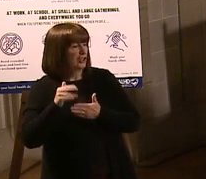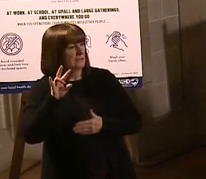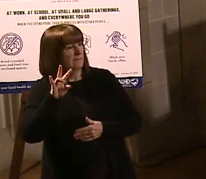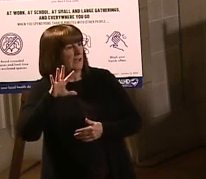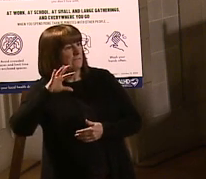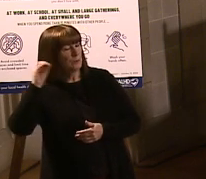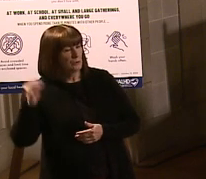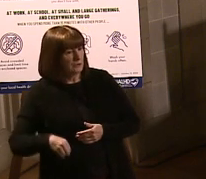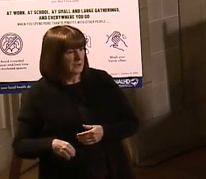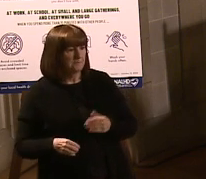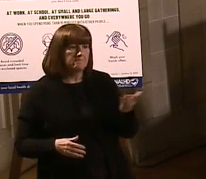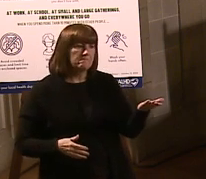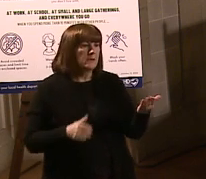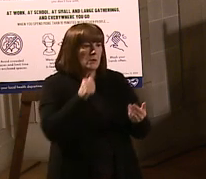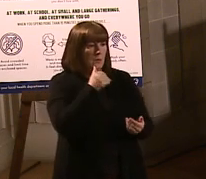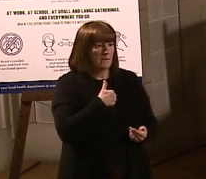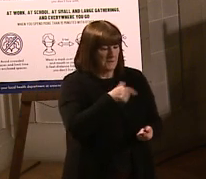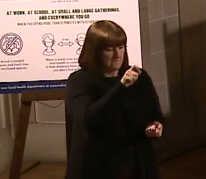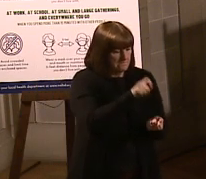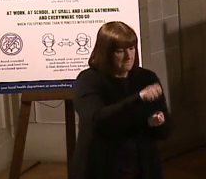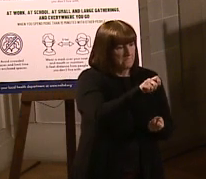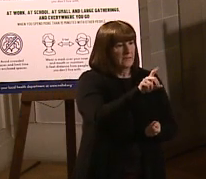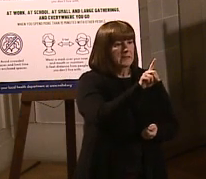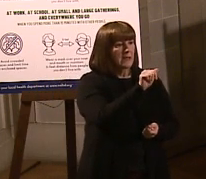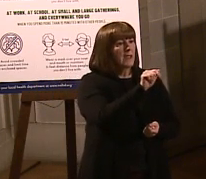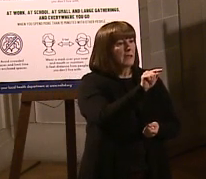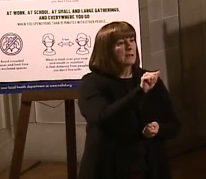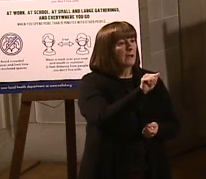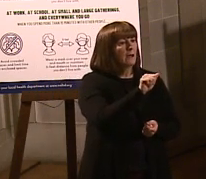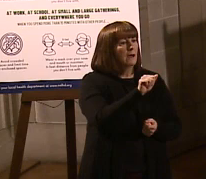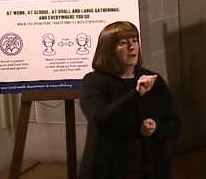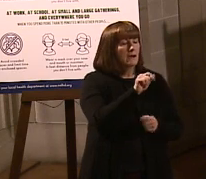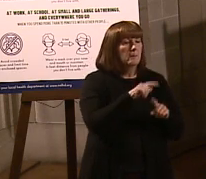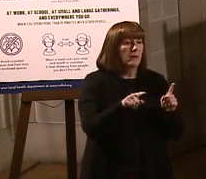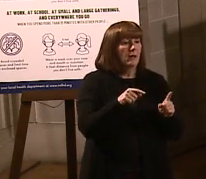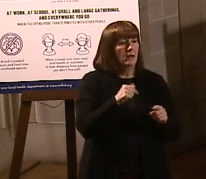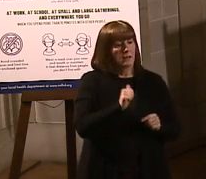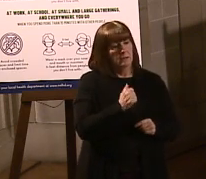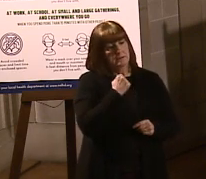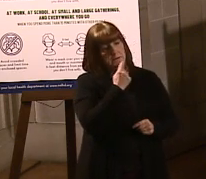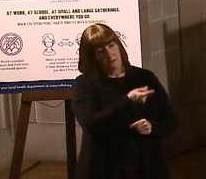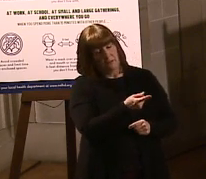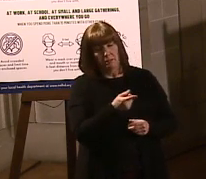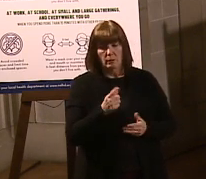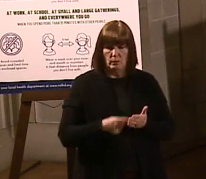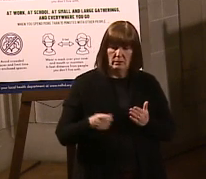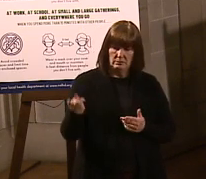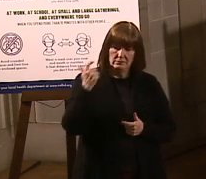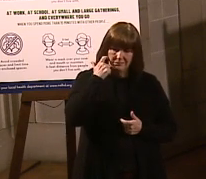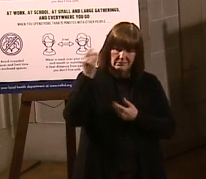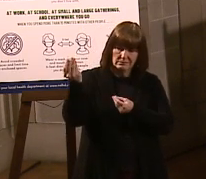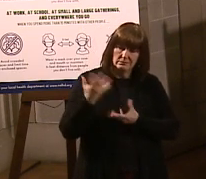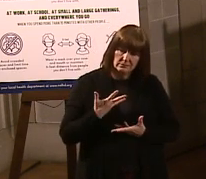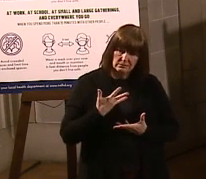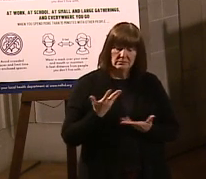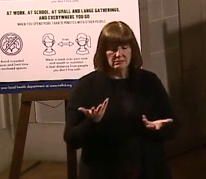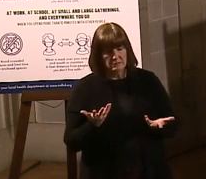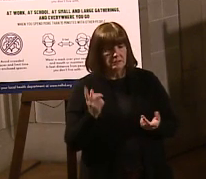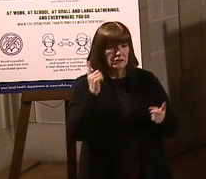So I don't have hard data for you. can tell you directional data, based on what Angie has just told me, is that